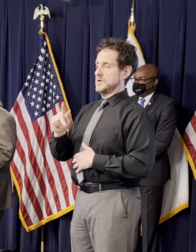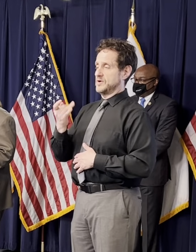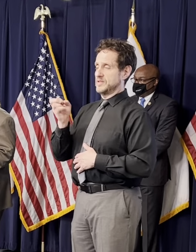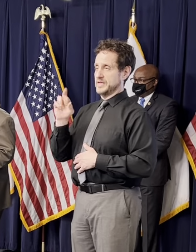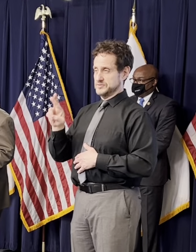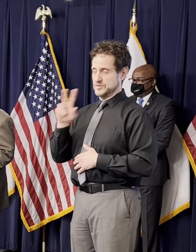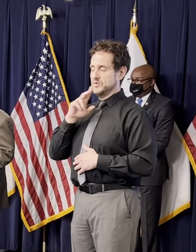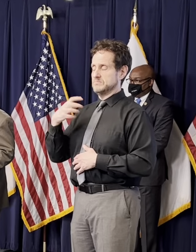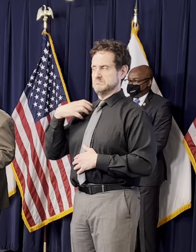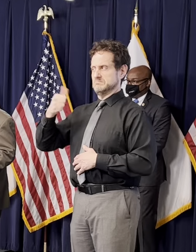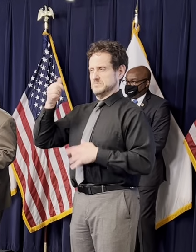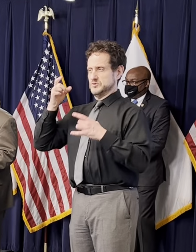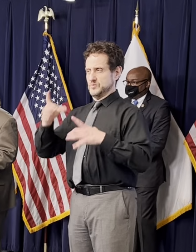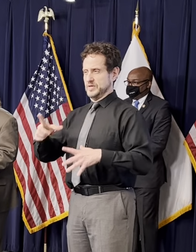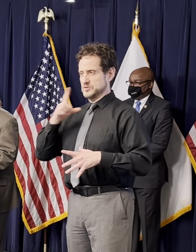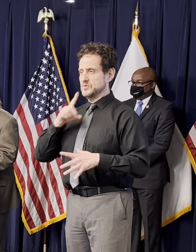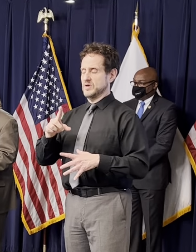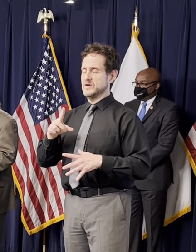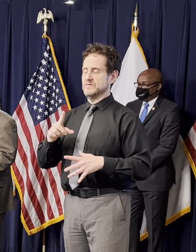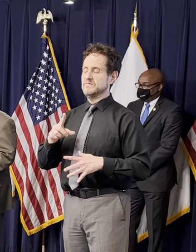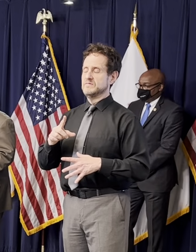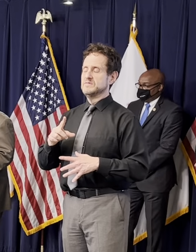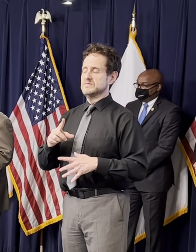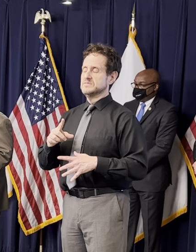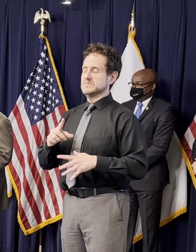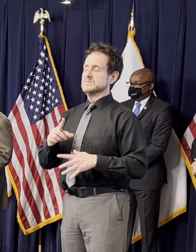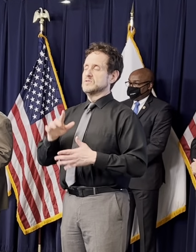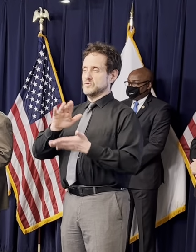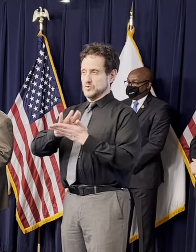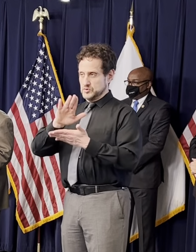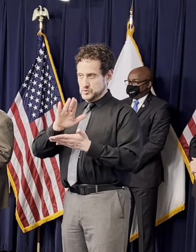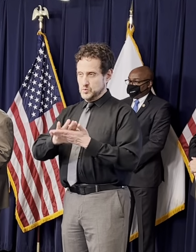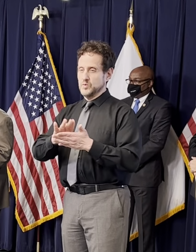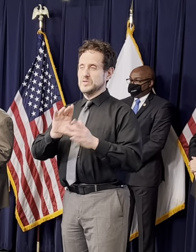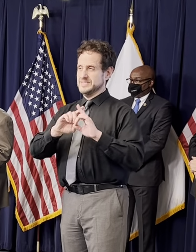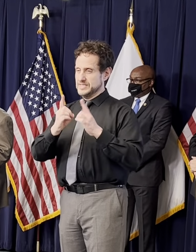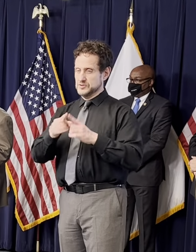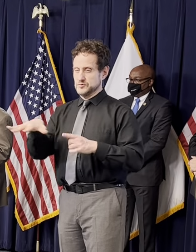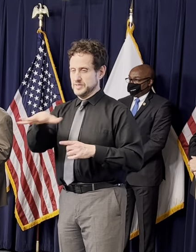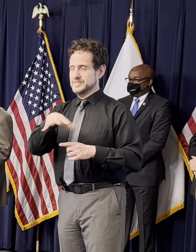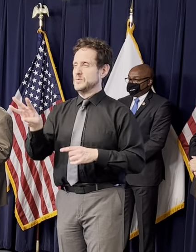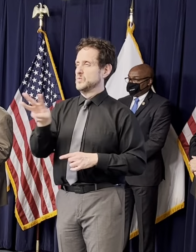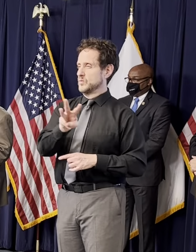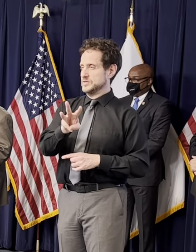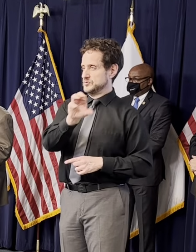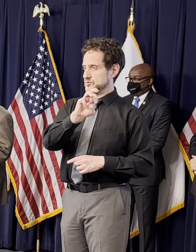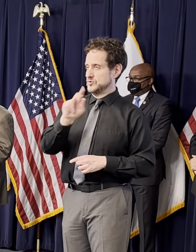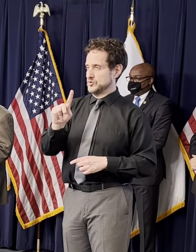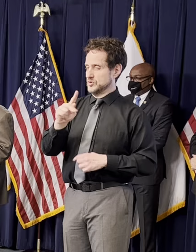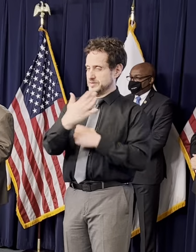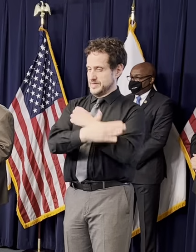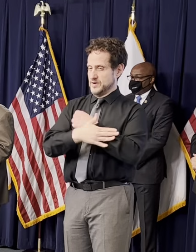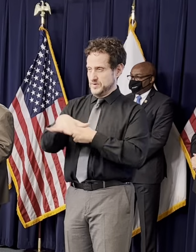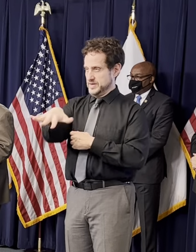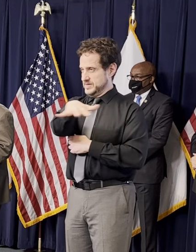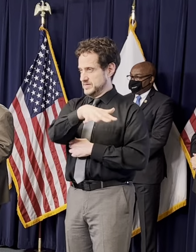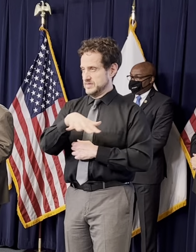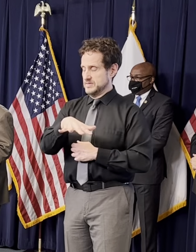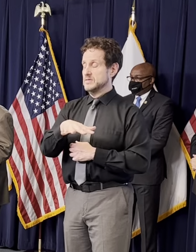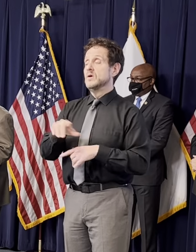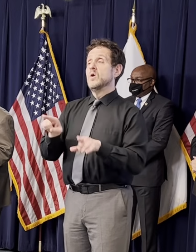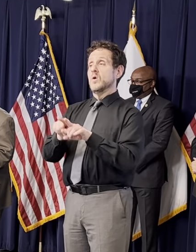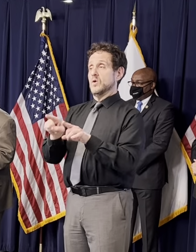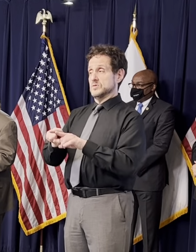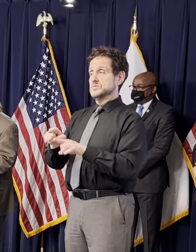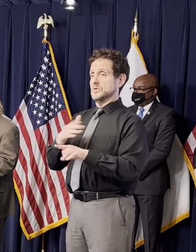Director of the West 40 ISC and I oversee the 40 school districts in Western Cook County. I've also been